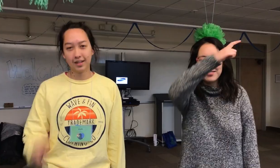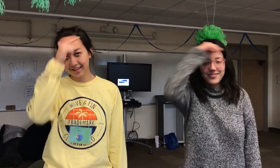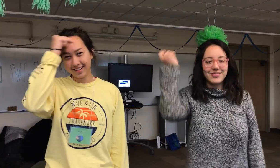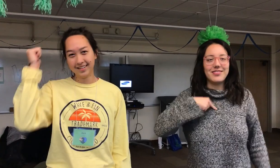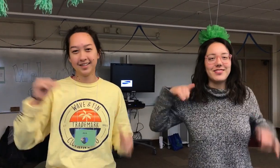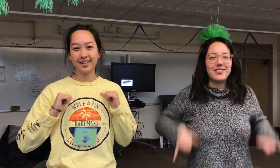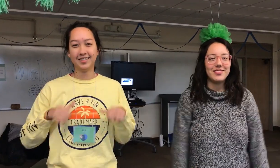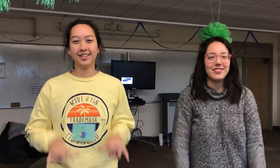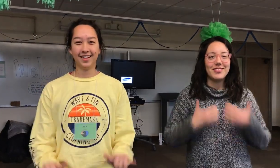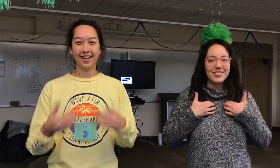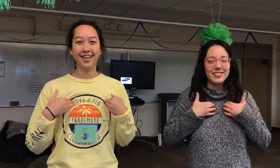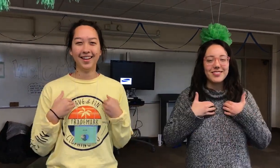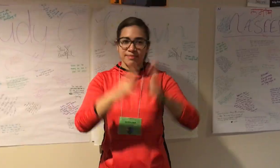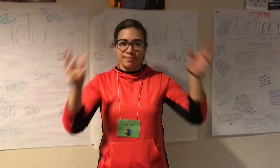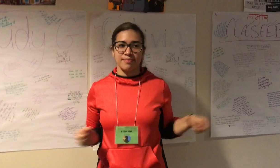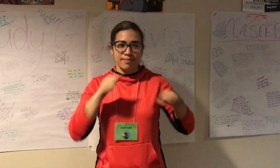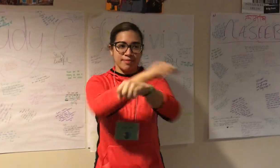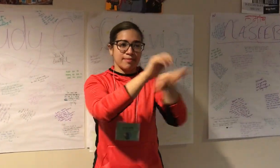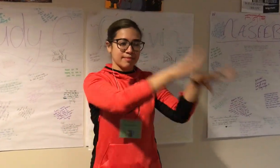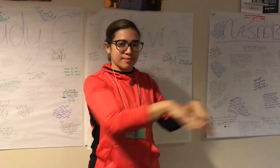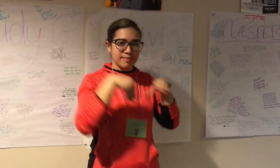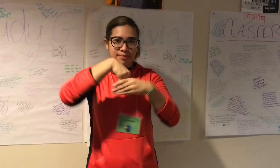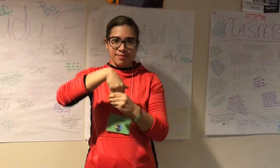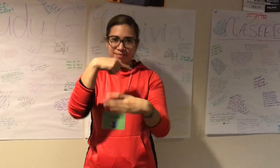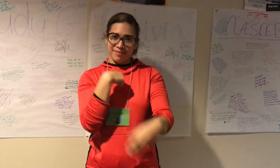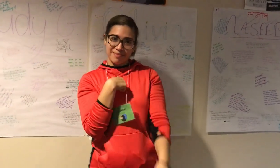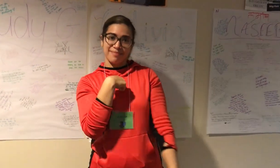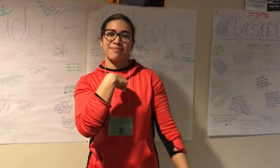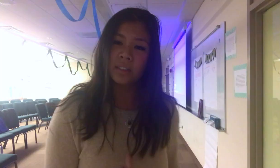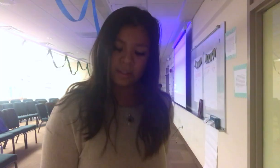Cause I've still got A lot of fight left in me